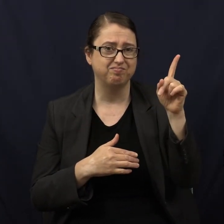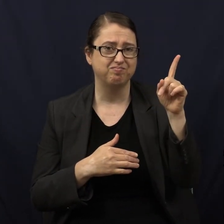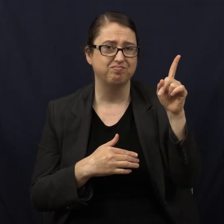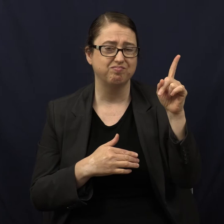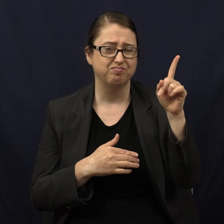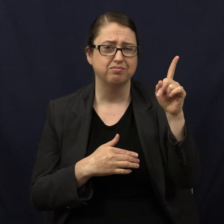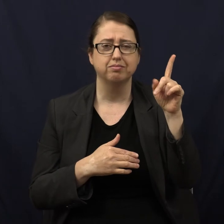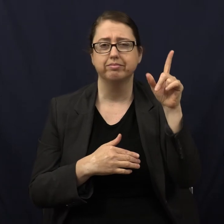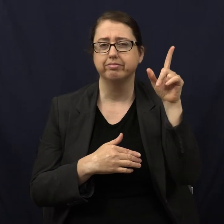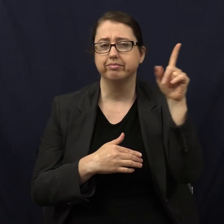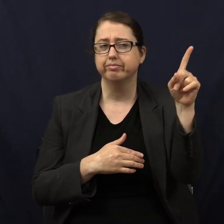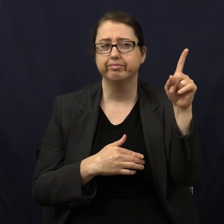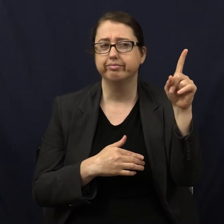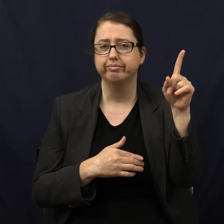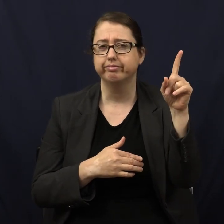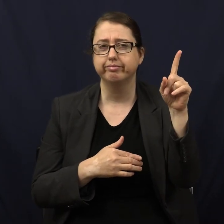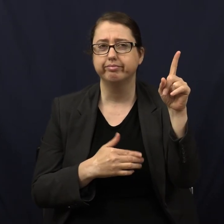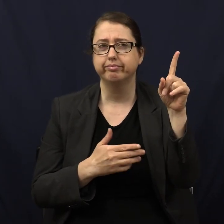But what's he like?